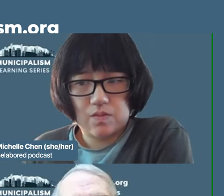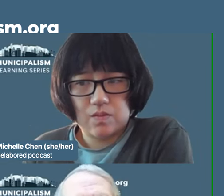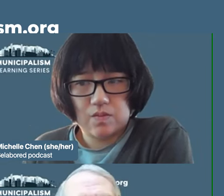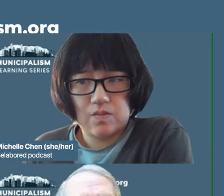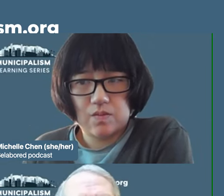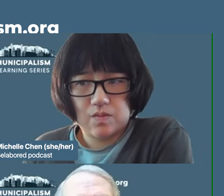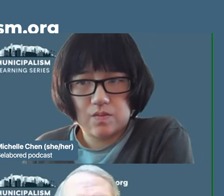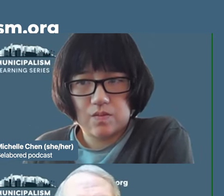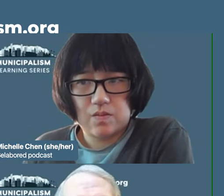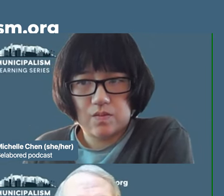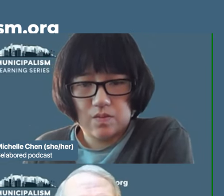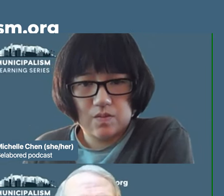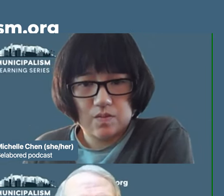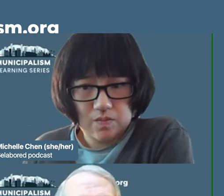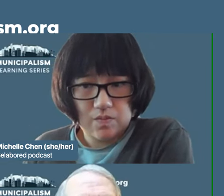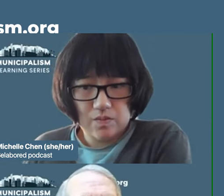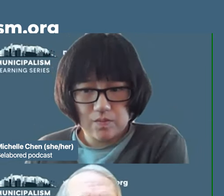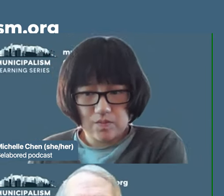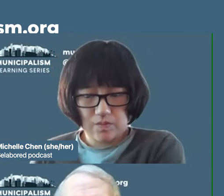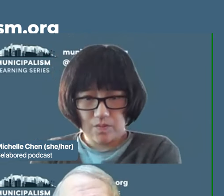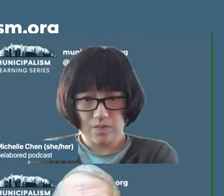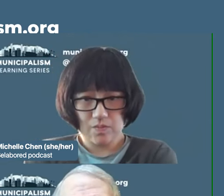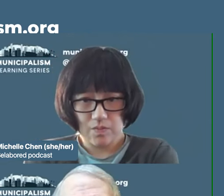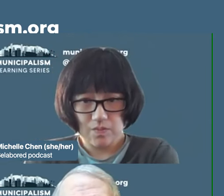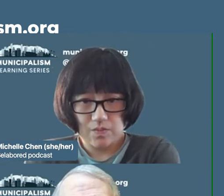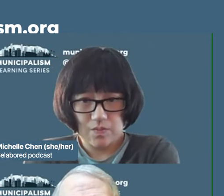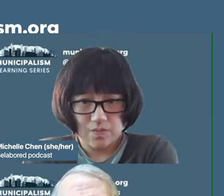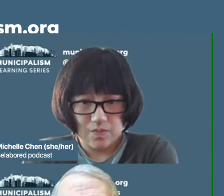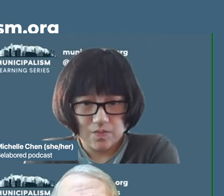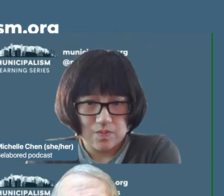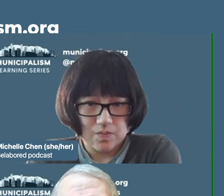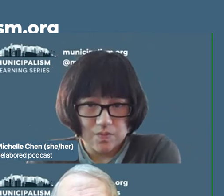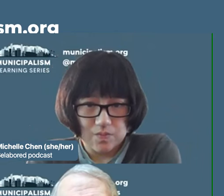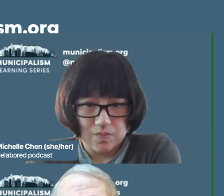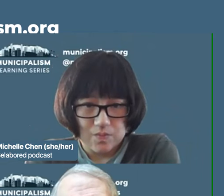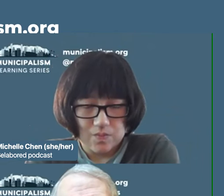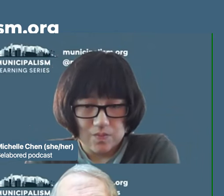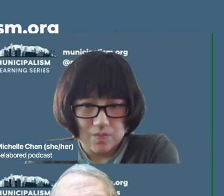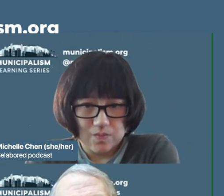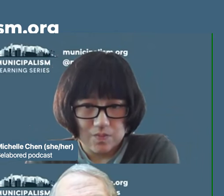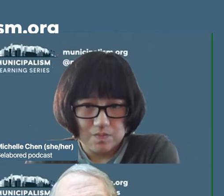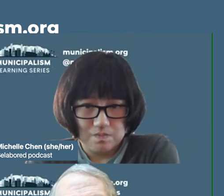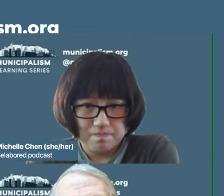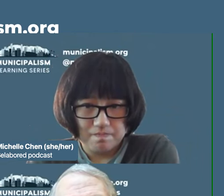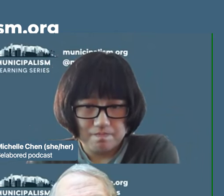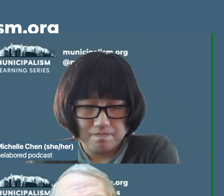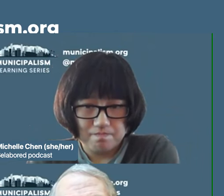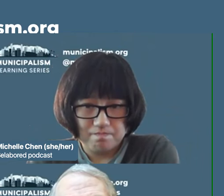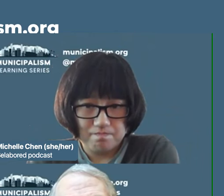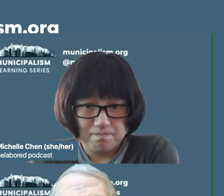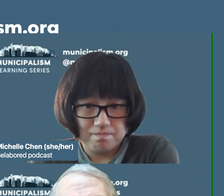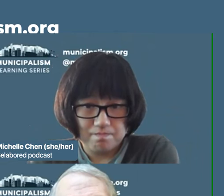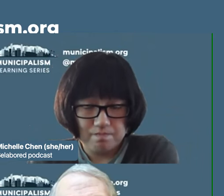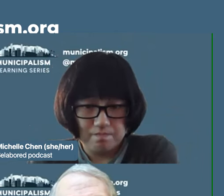demand and it's a community demand and we need to crack open the workplace secrecy and force